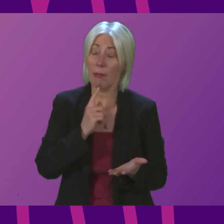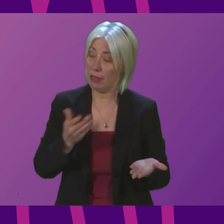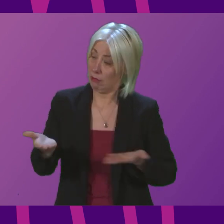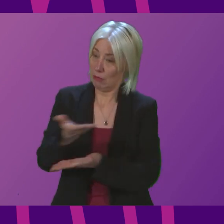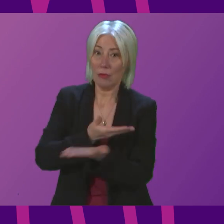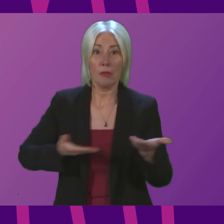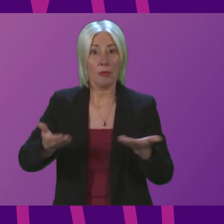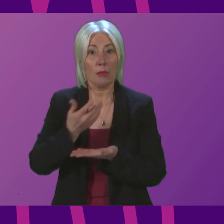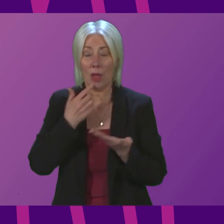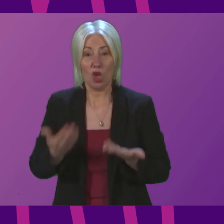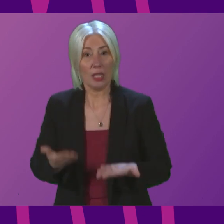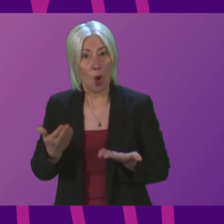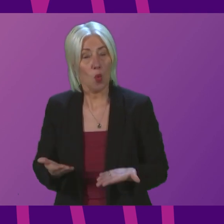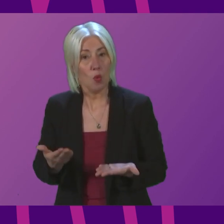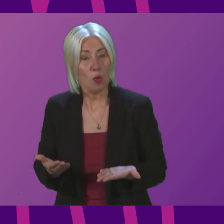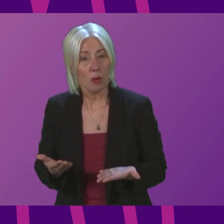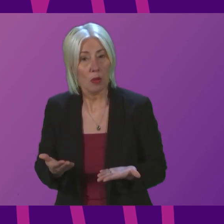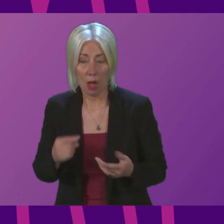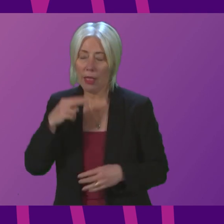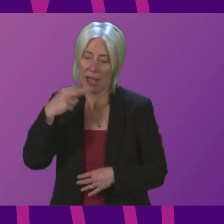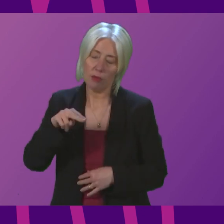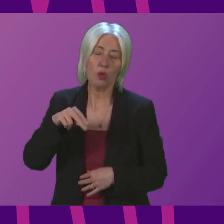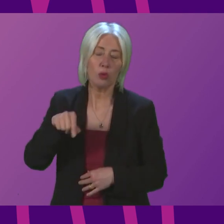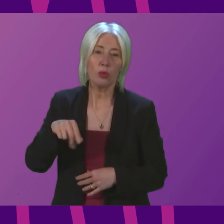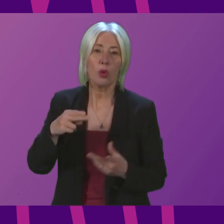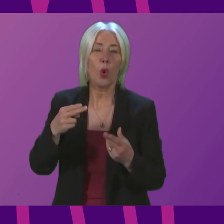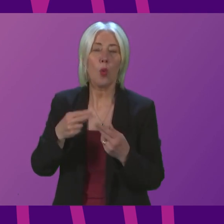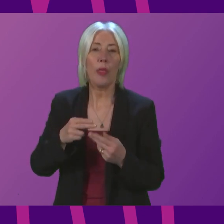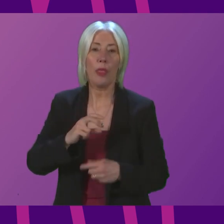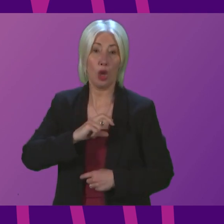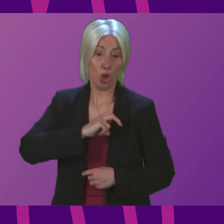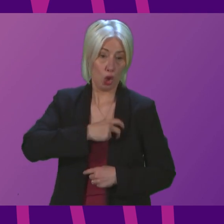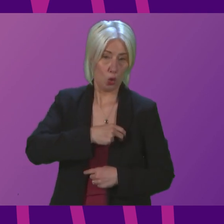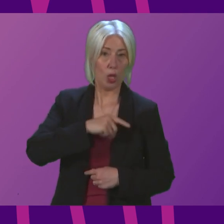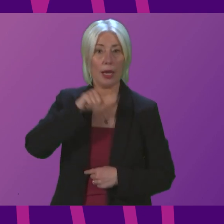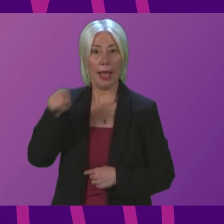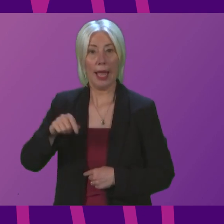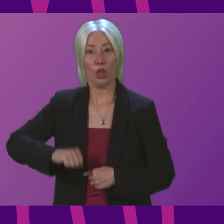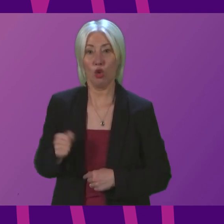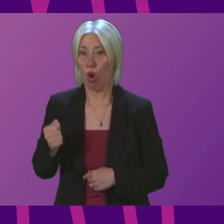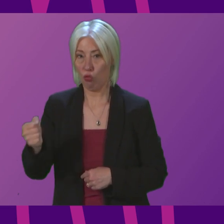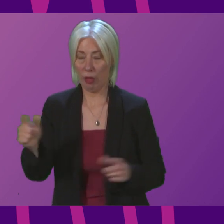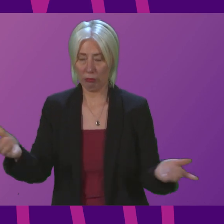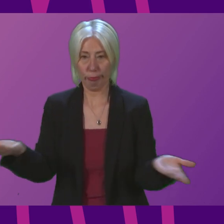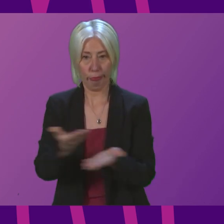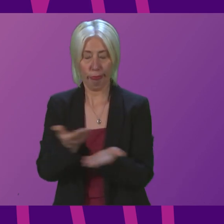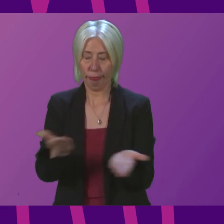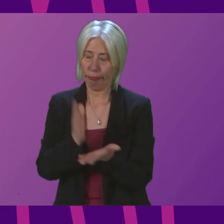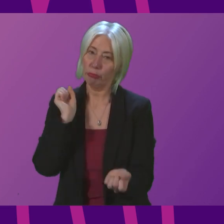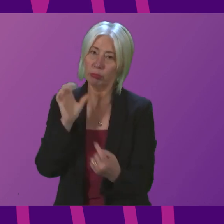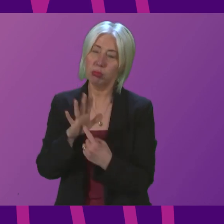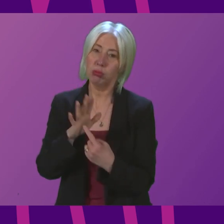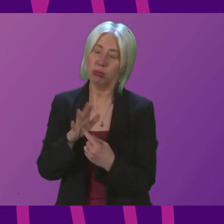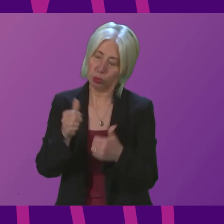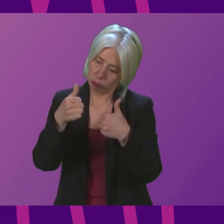that are going on just now or will be taking place this afternoon between the rail trade unions and with Scottrail are so important to